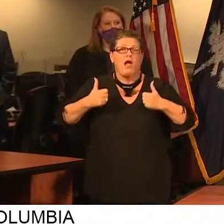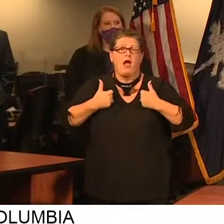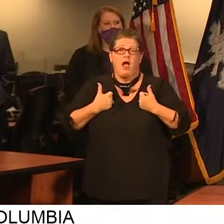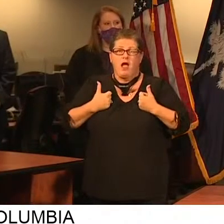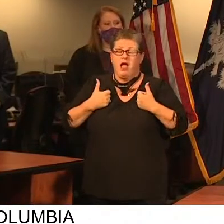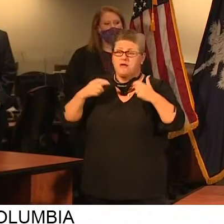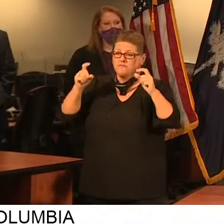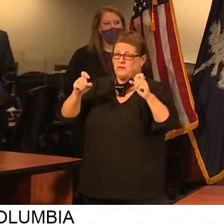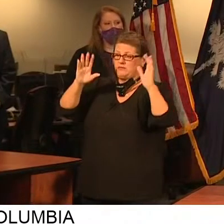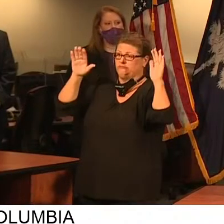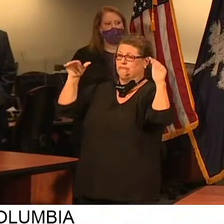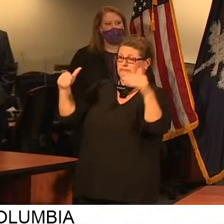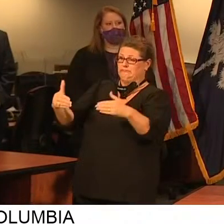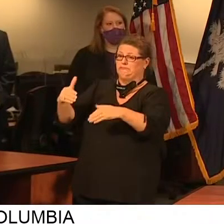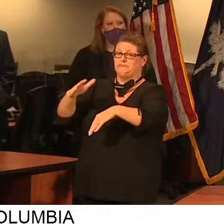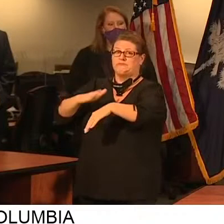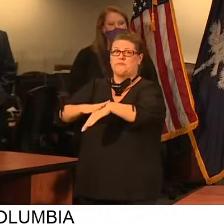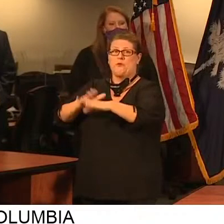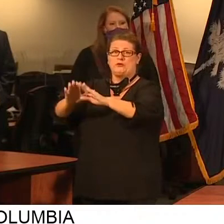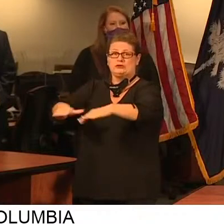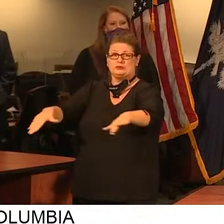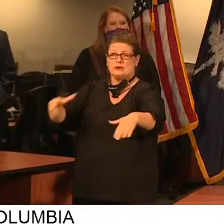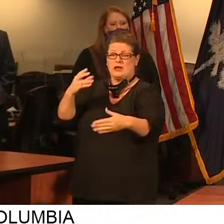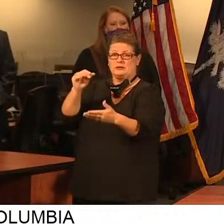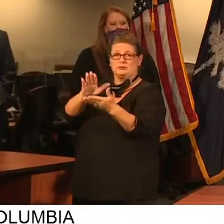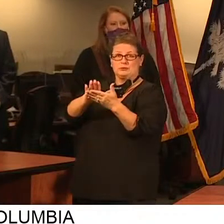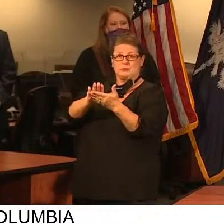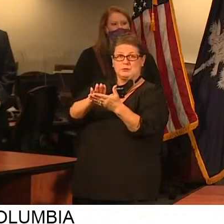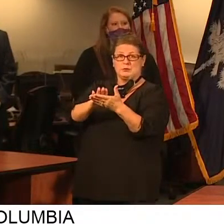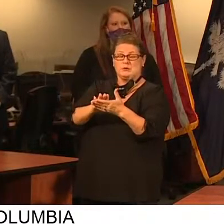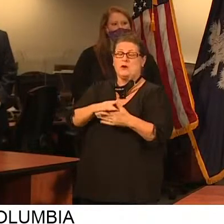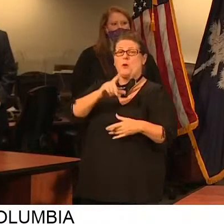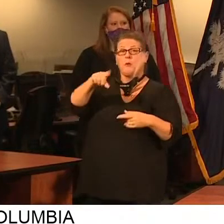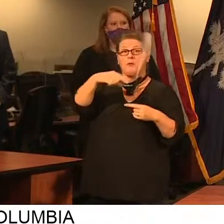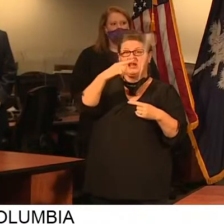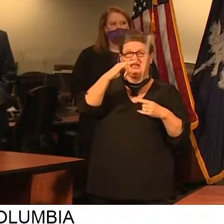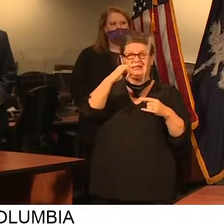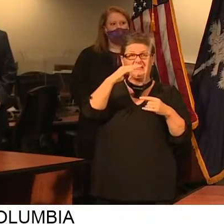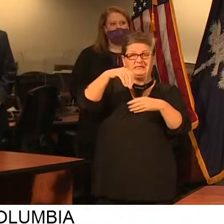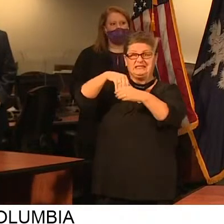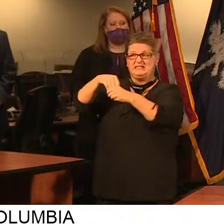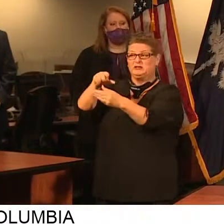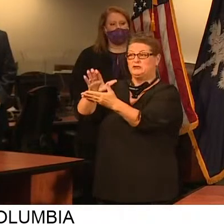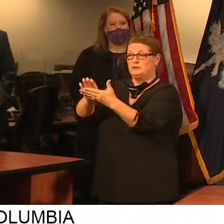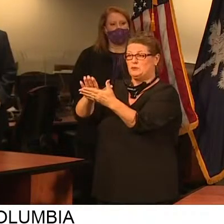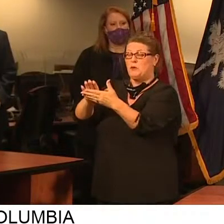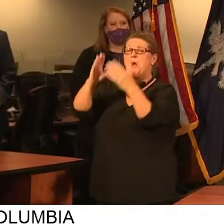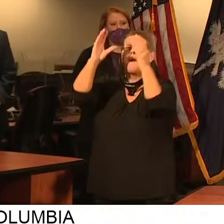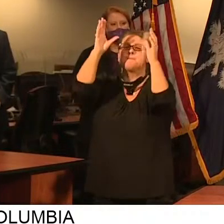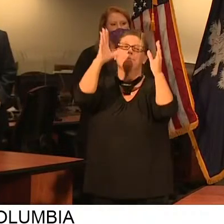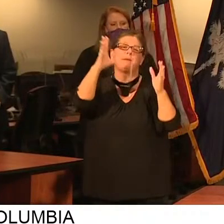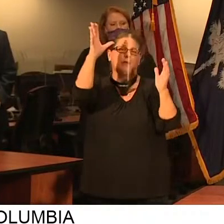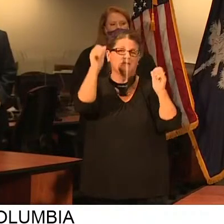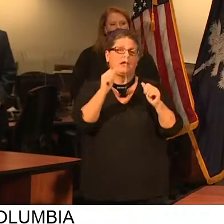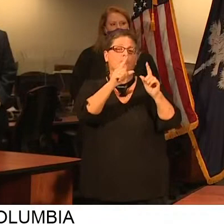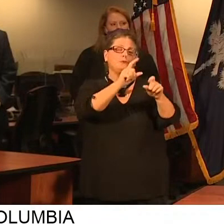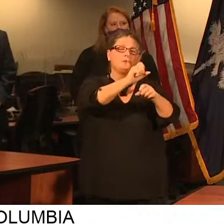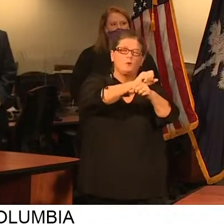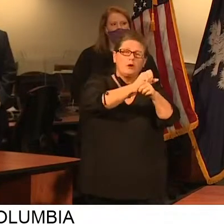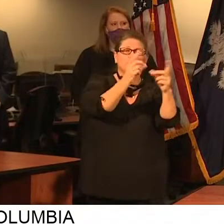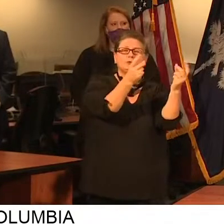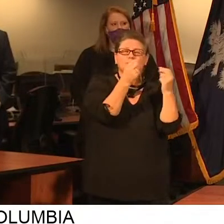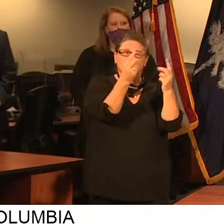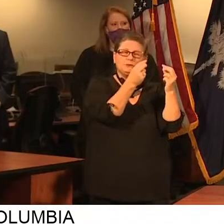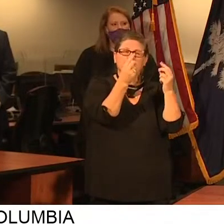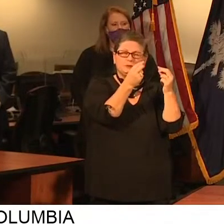those schools. When the children are in schools, that allows the parents to do many other things. And, of course, we know